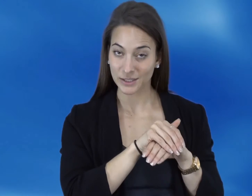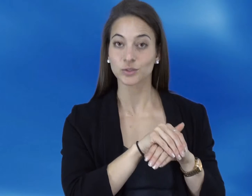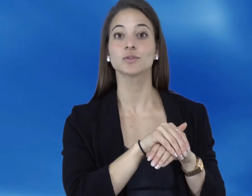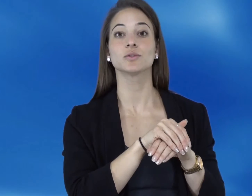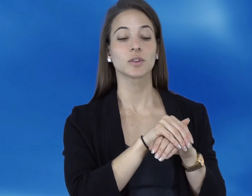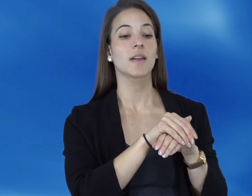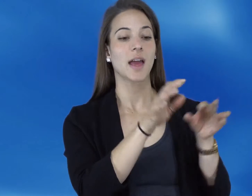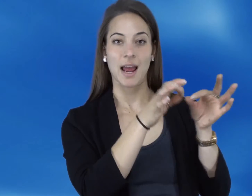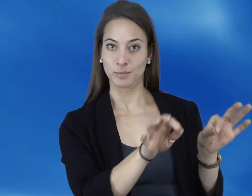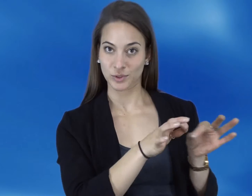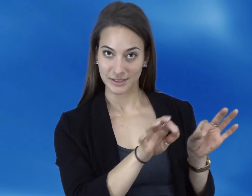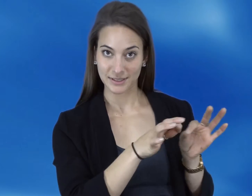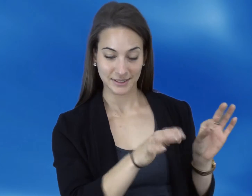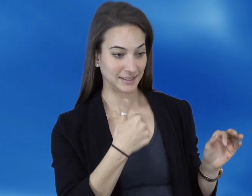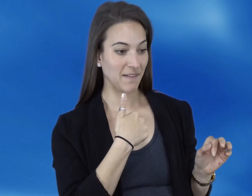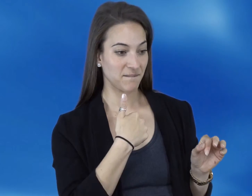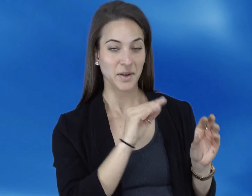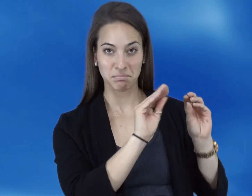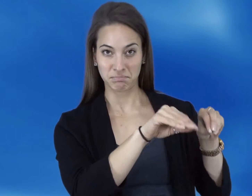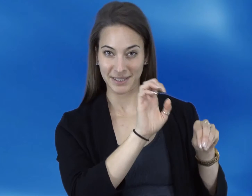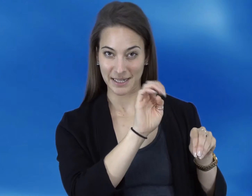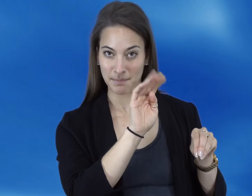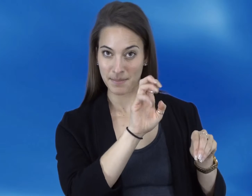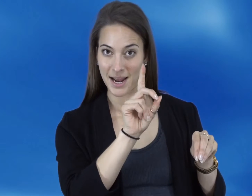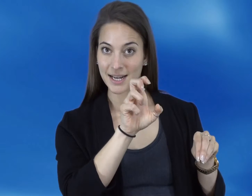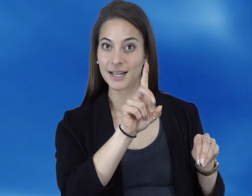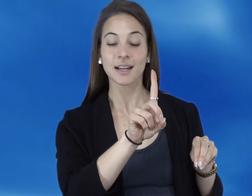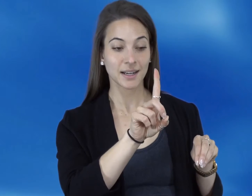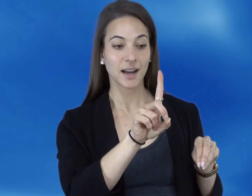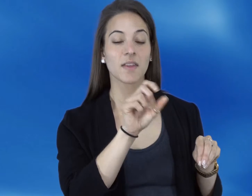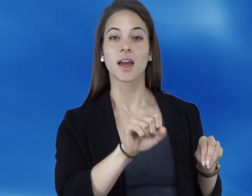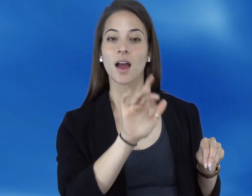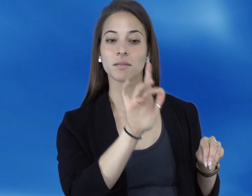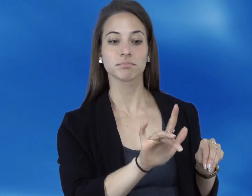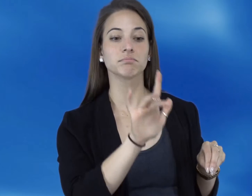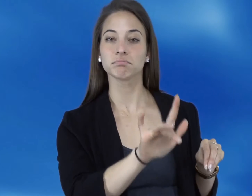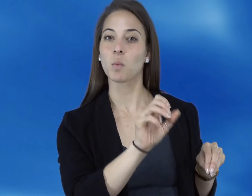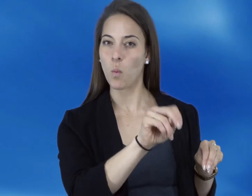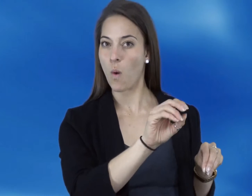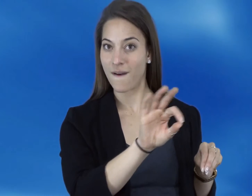The first clip in sample A is an auditory video with captions embedded below, which can be turned on and off.